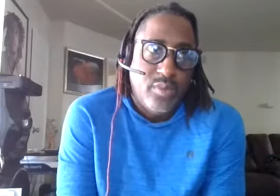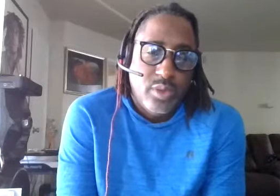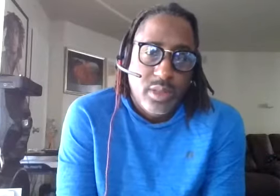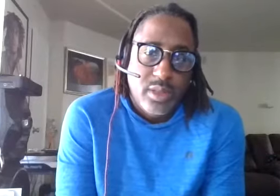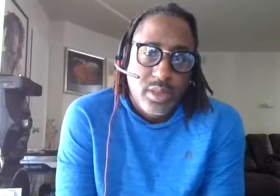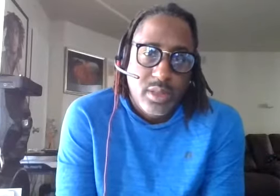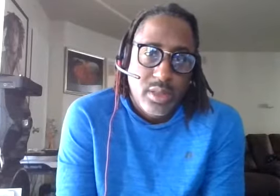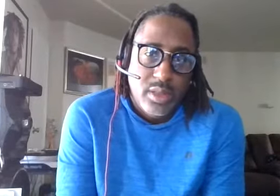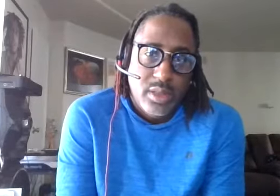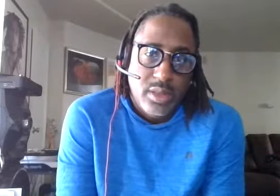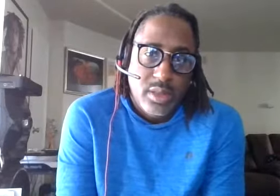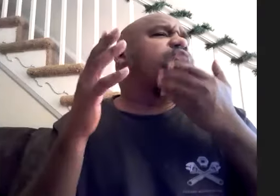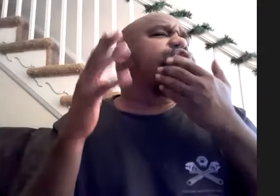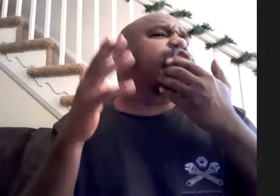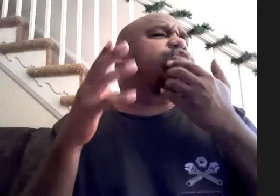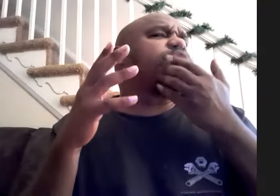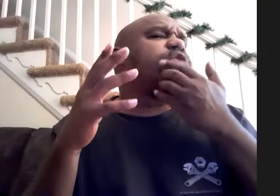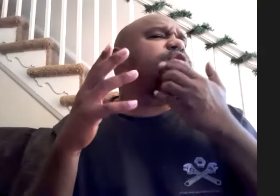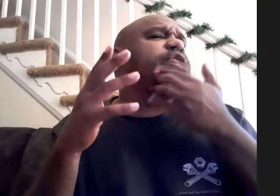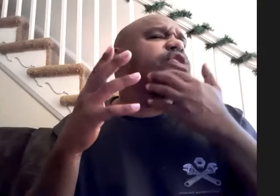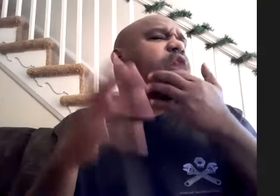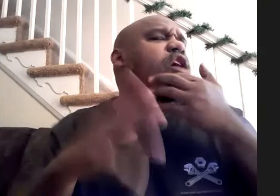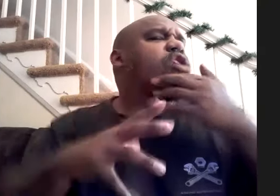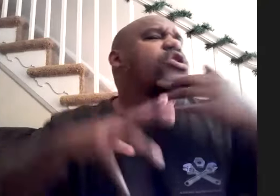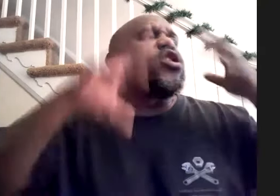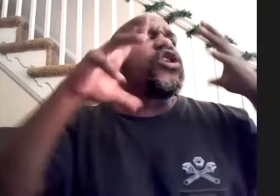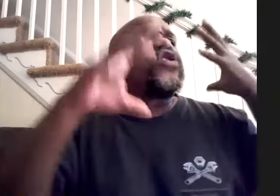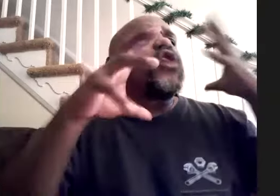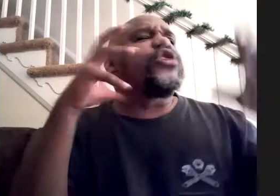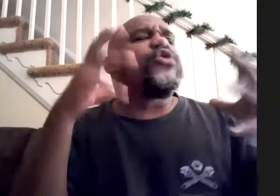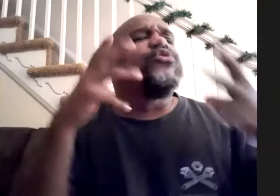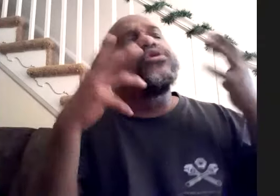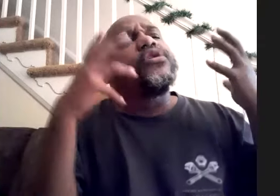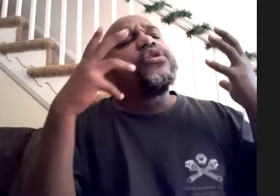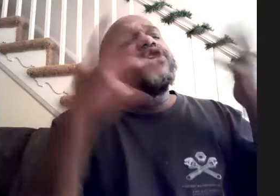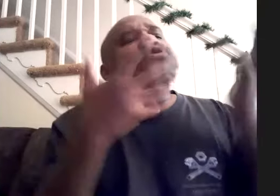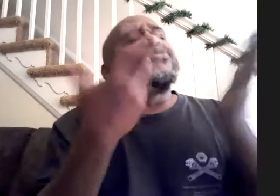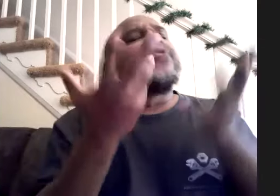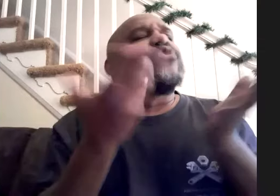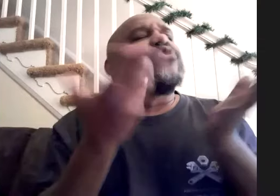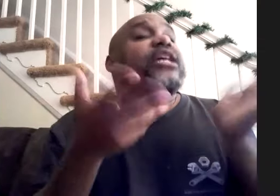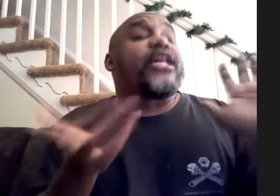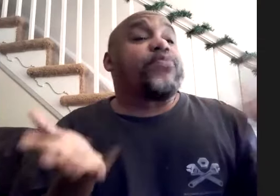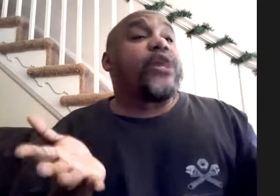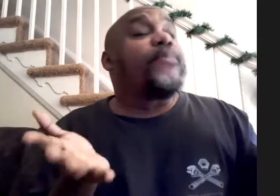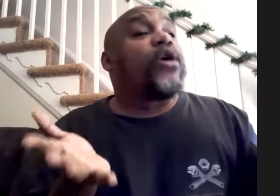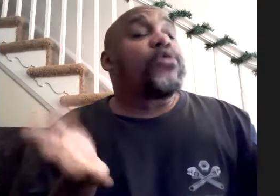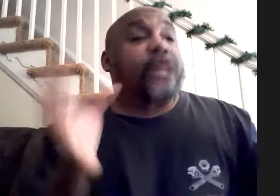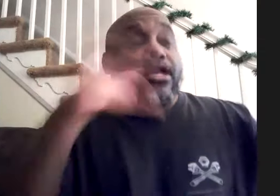yeah so it was just one of those things where you know you those are the rooms that i liked playing in baltimore like the